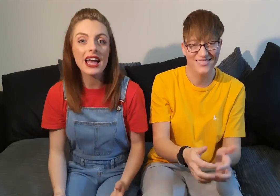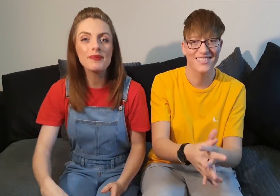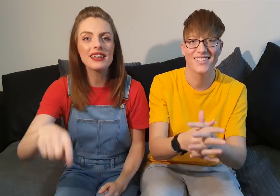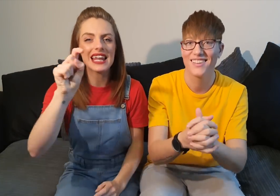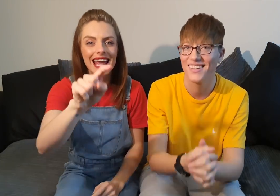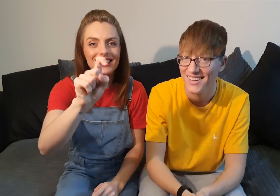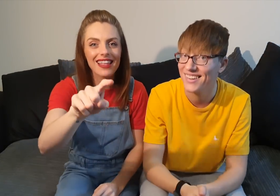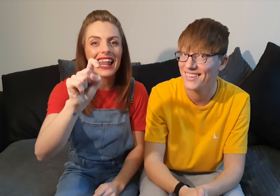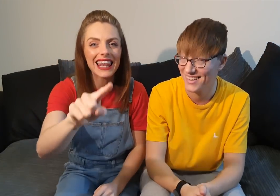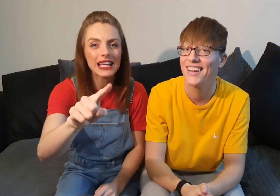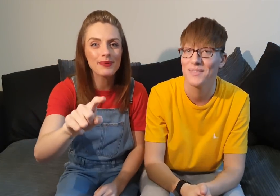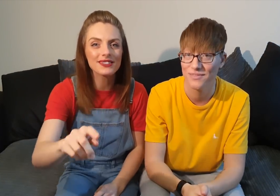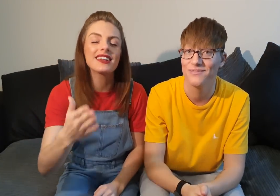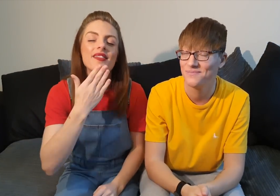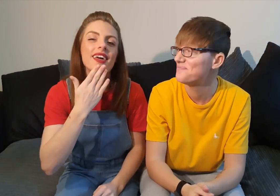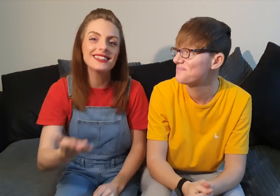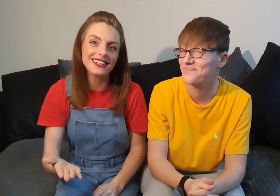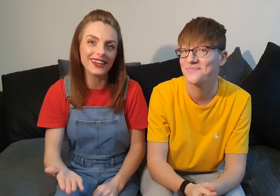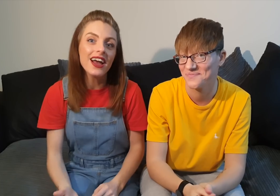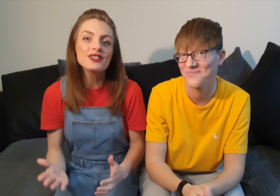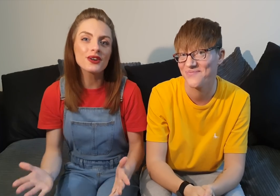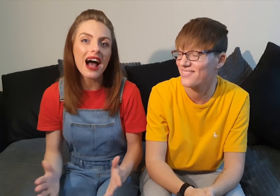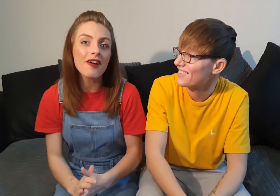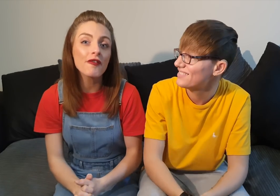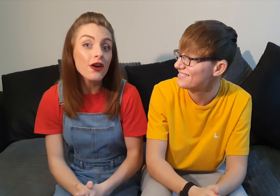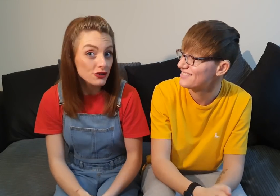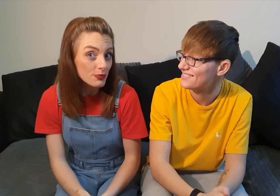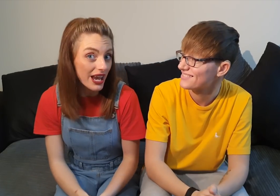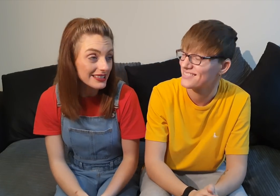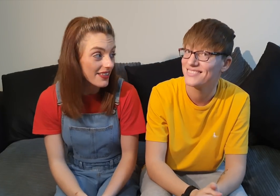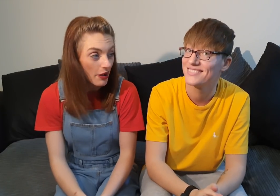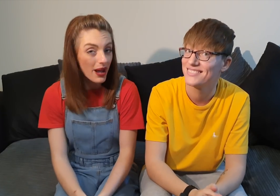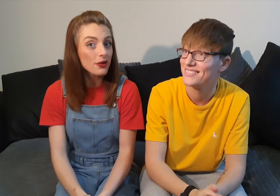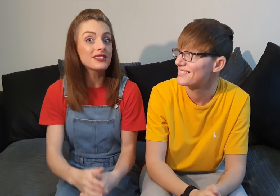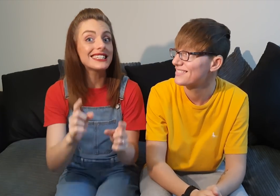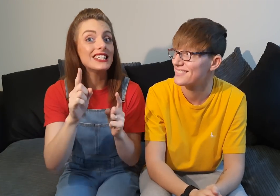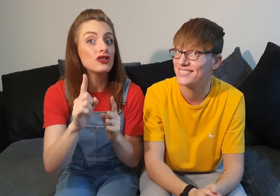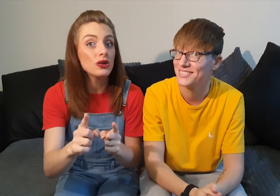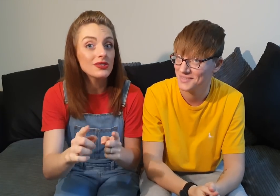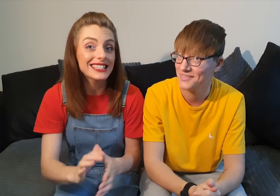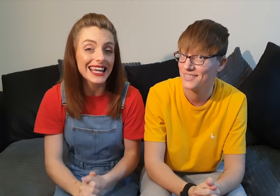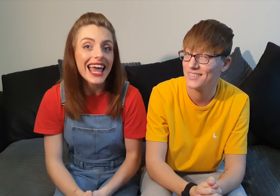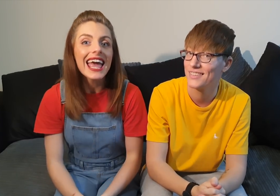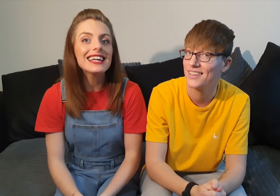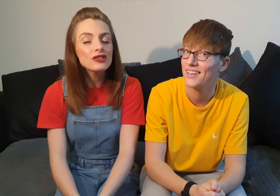and hitting that like button thank you so our first subject that we're going to teach you today is